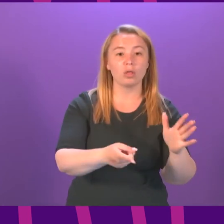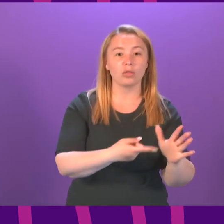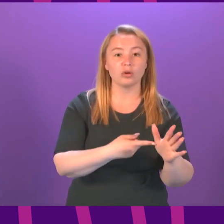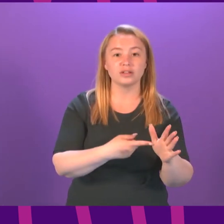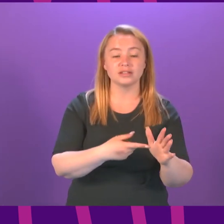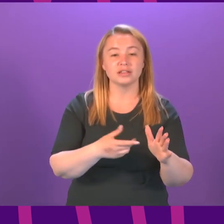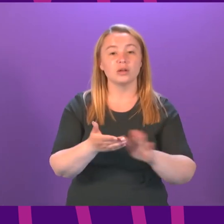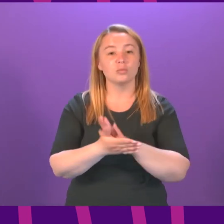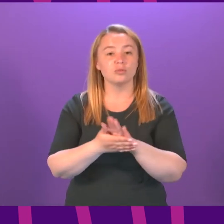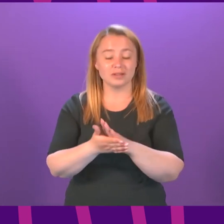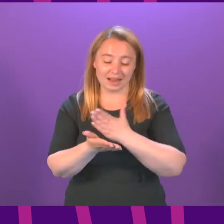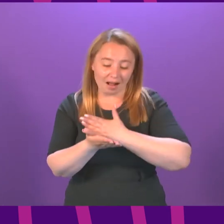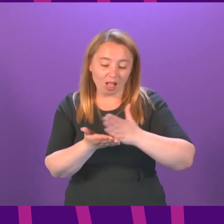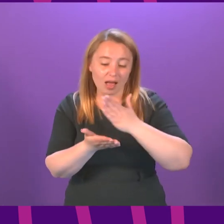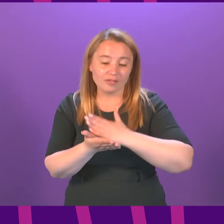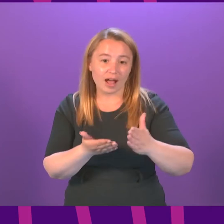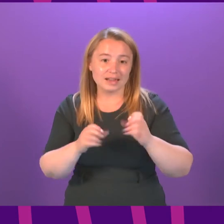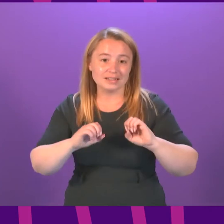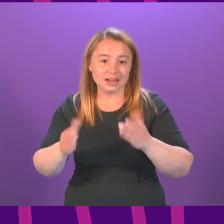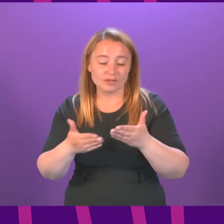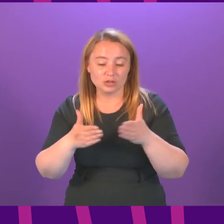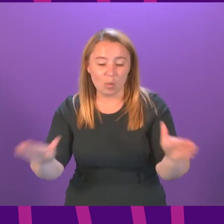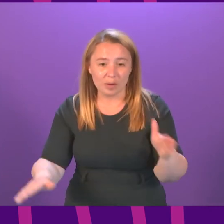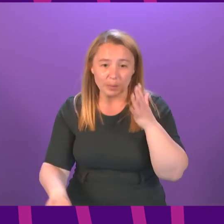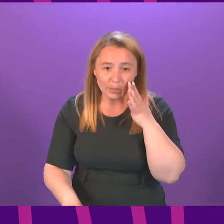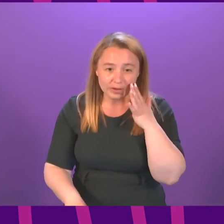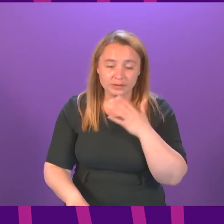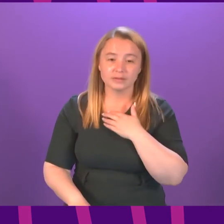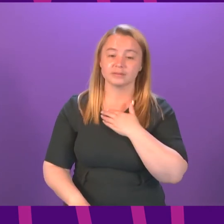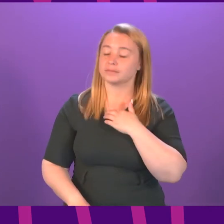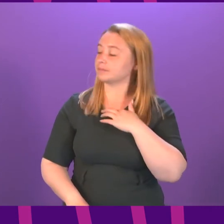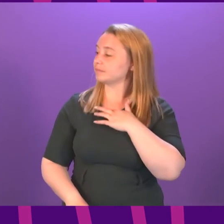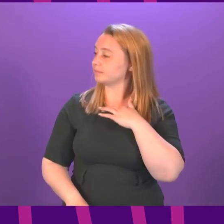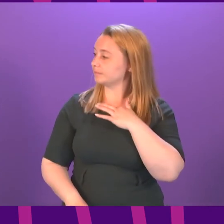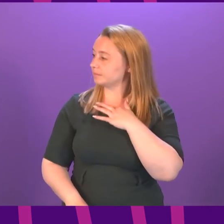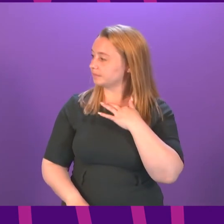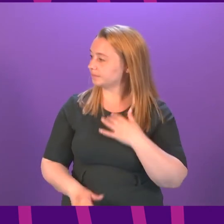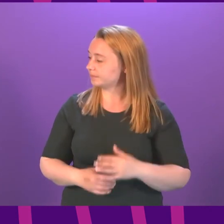these services open once again first minister